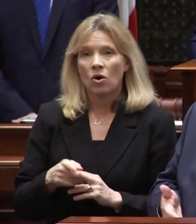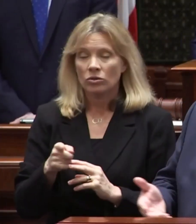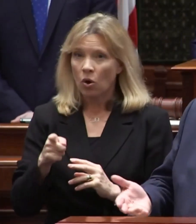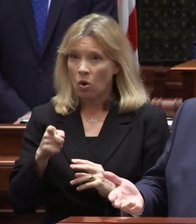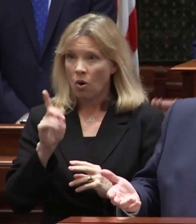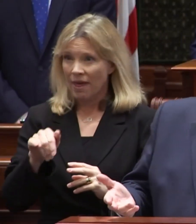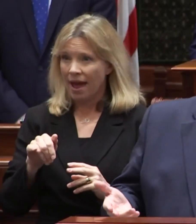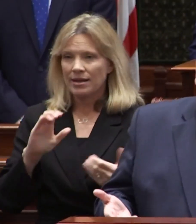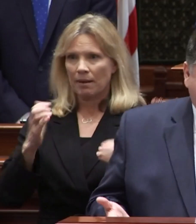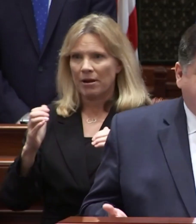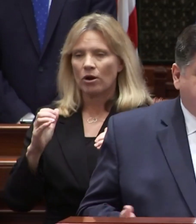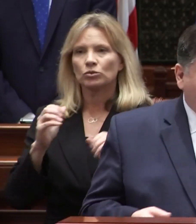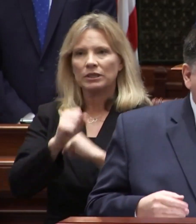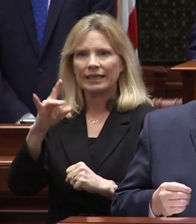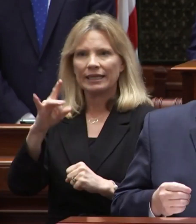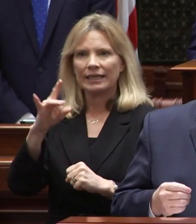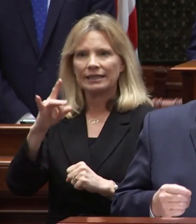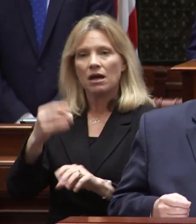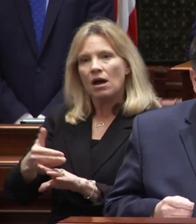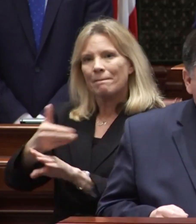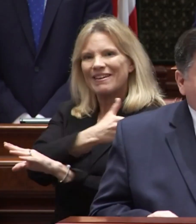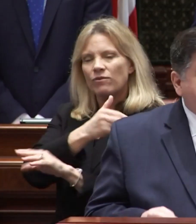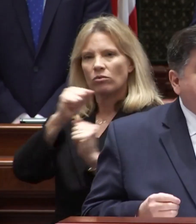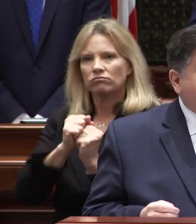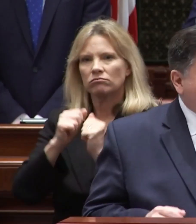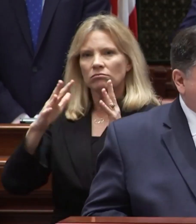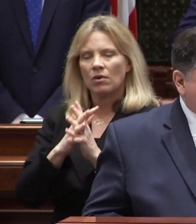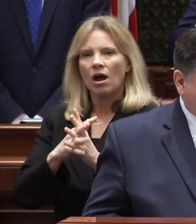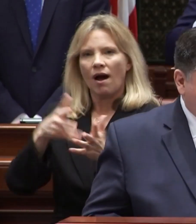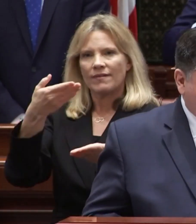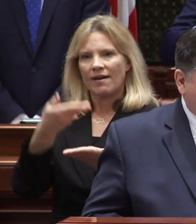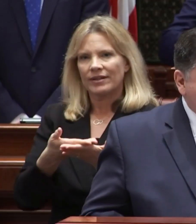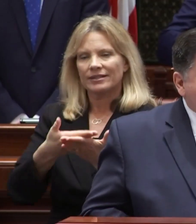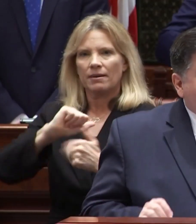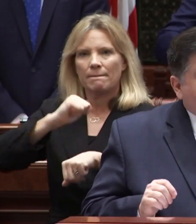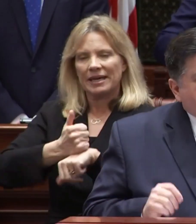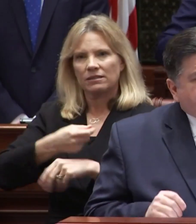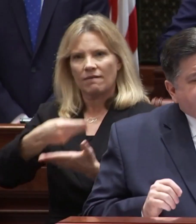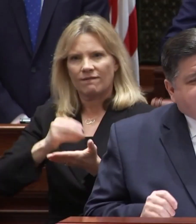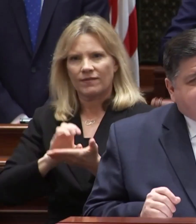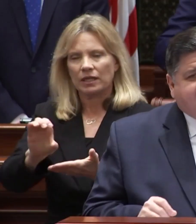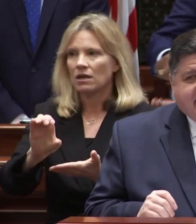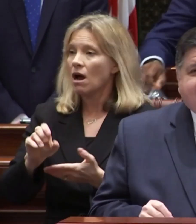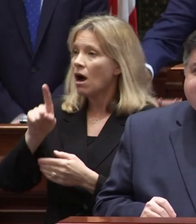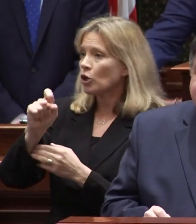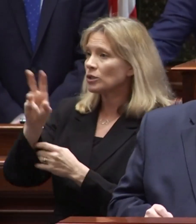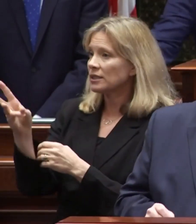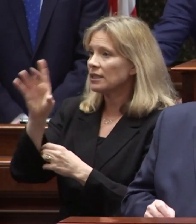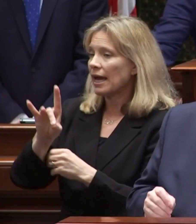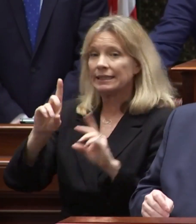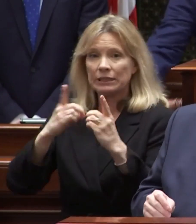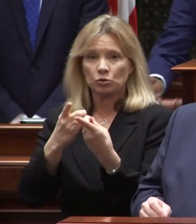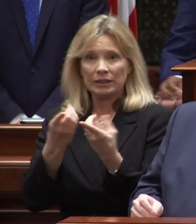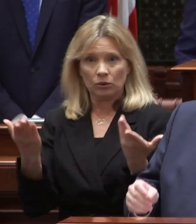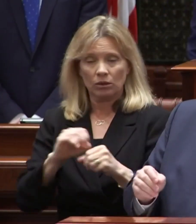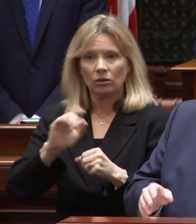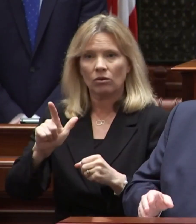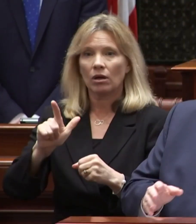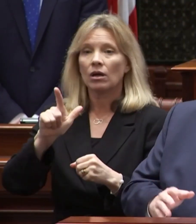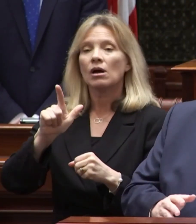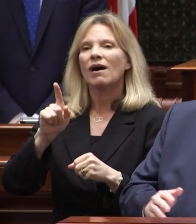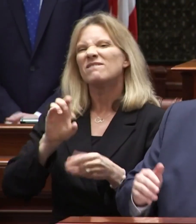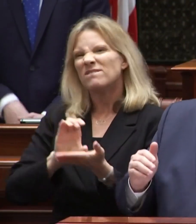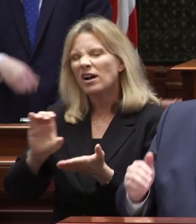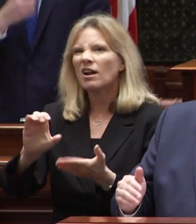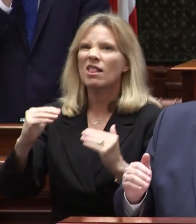compare that to 2018 prior to the implementation of evidence-based funding when 168 districts in illinois were